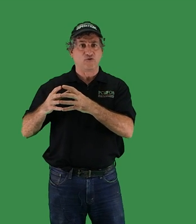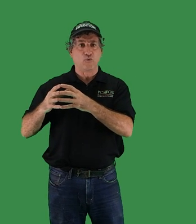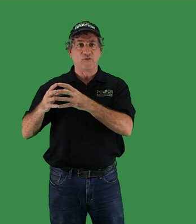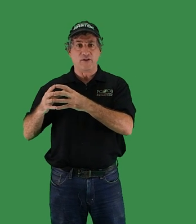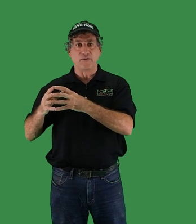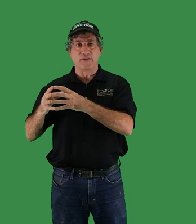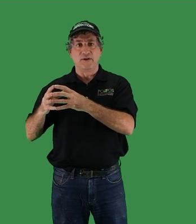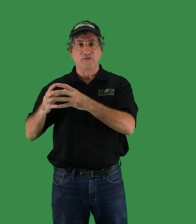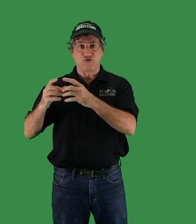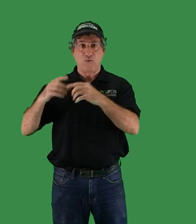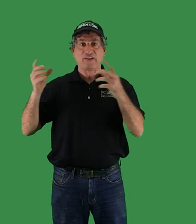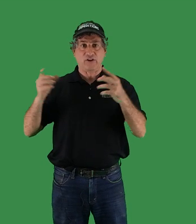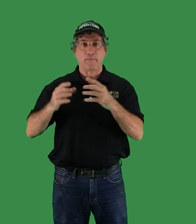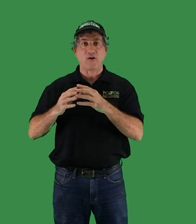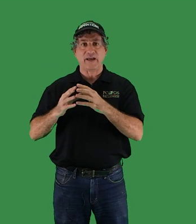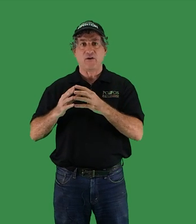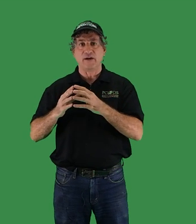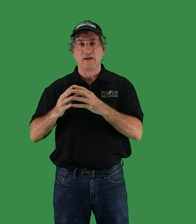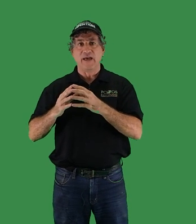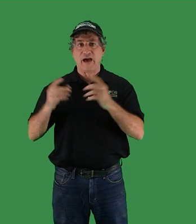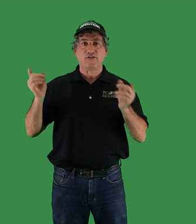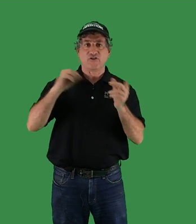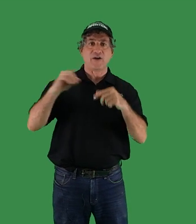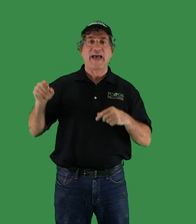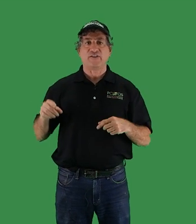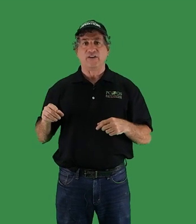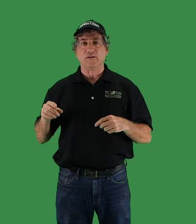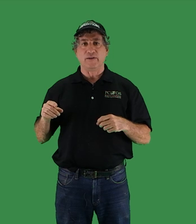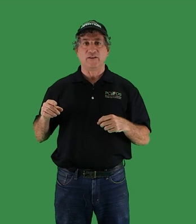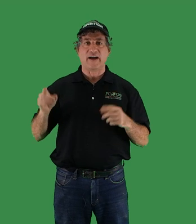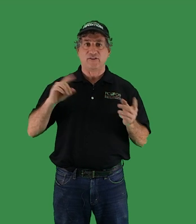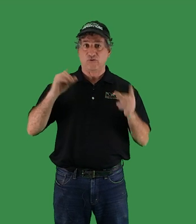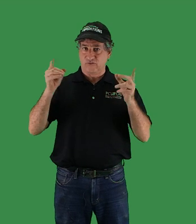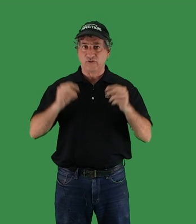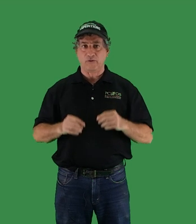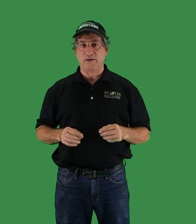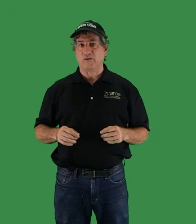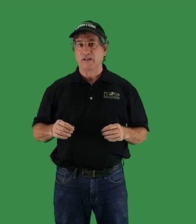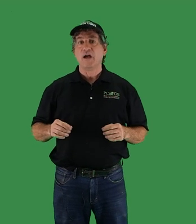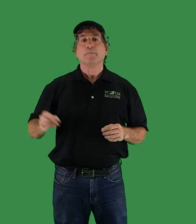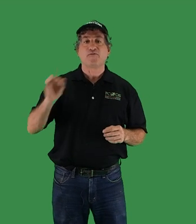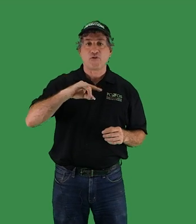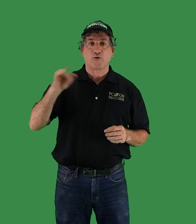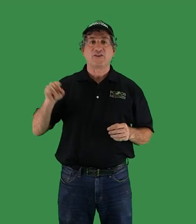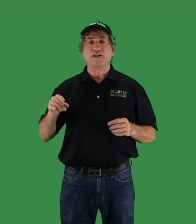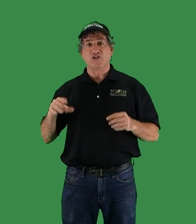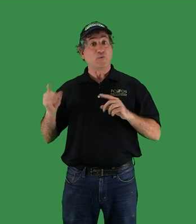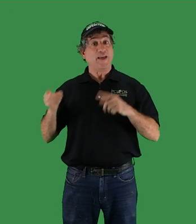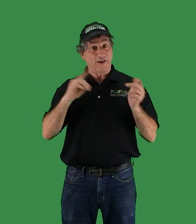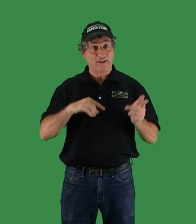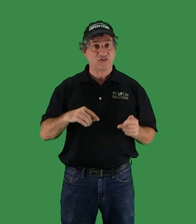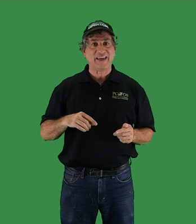ruled the Earth, the Jurassic Park era, after the Triassic when the dinosaurs first appeared and before the Cretaceous when they went extinct,